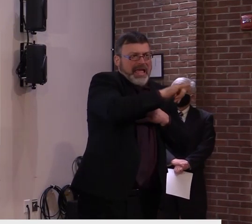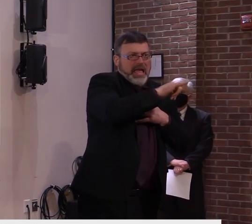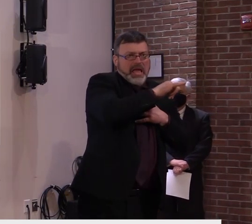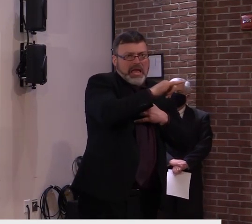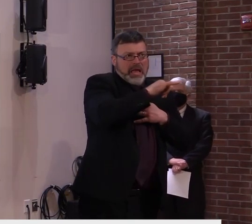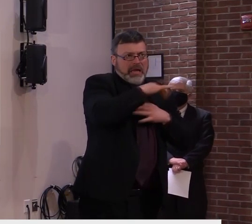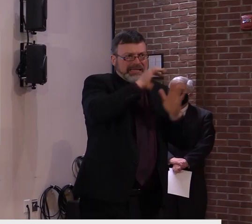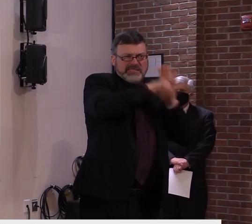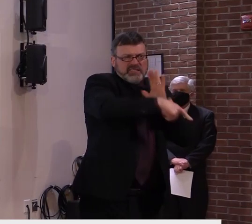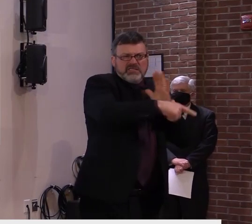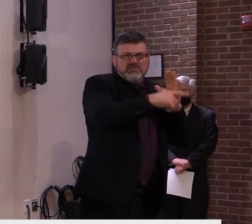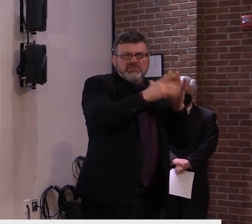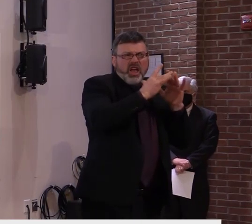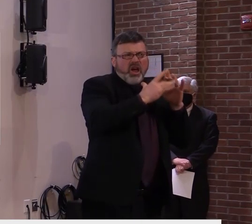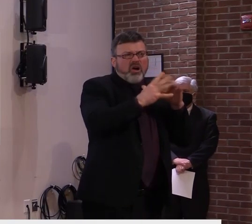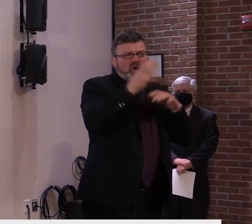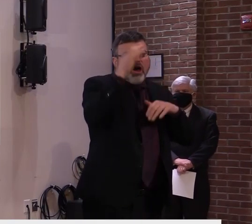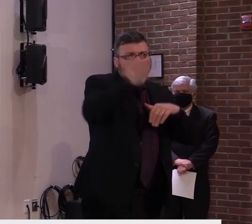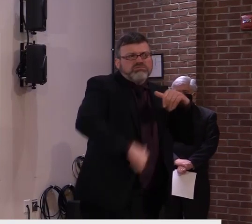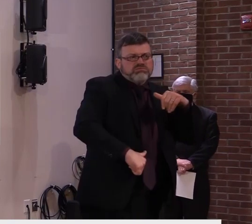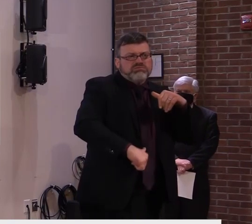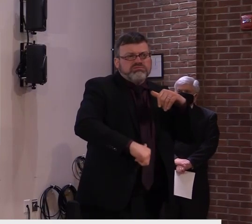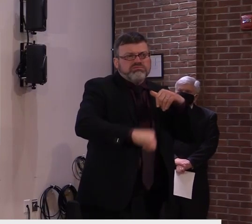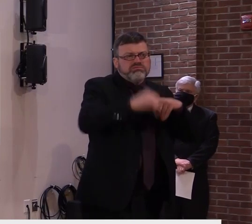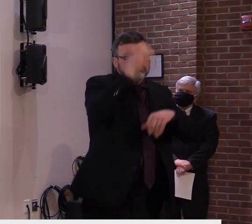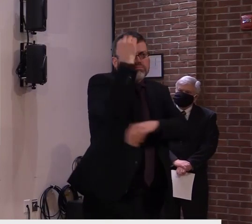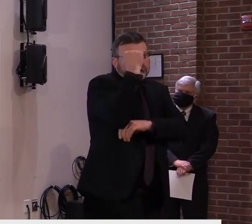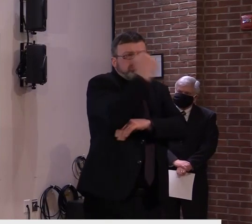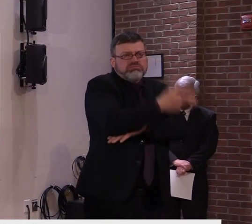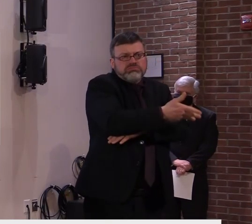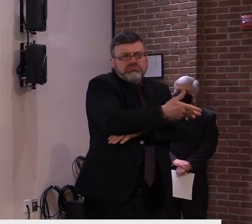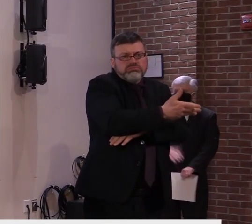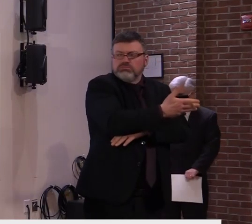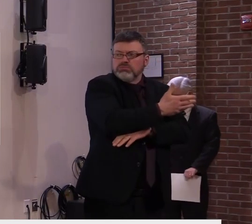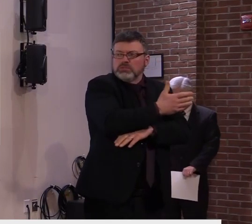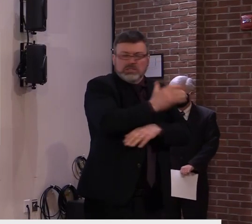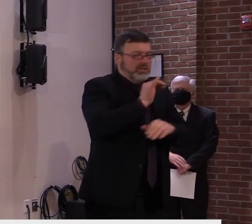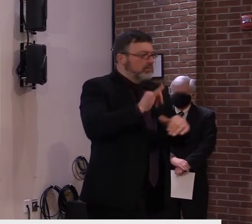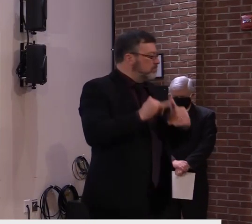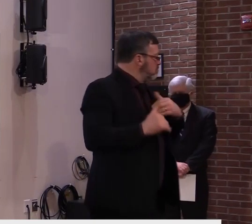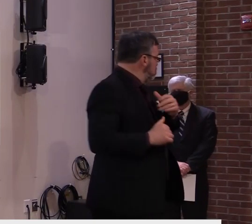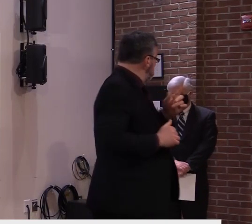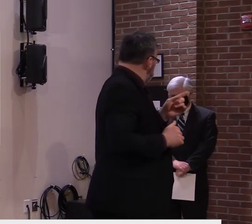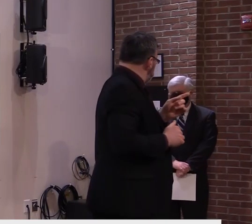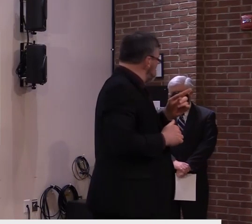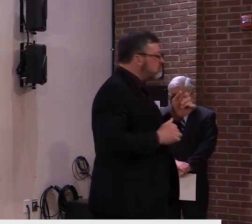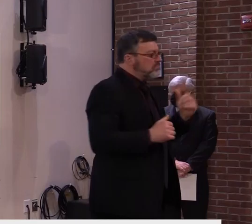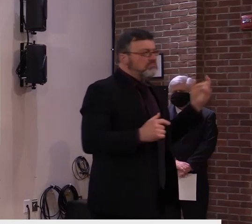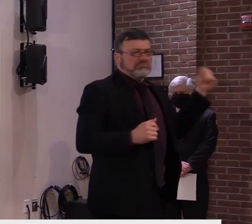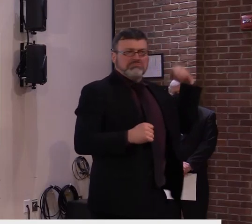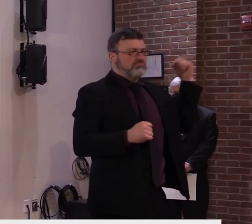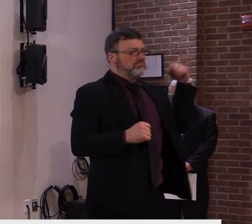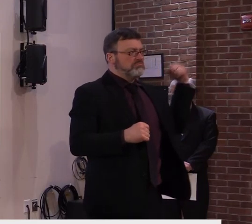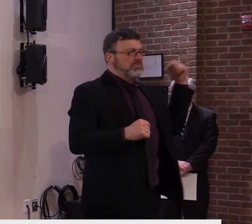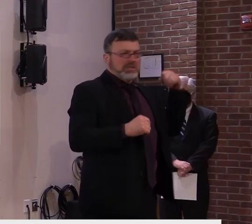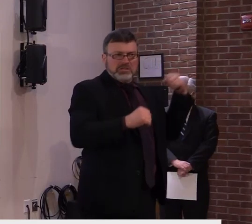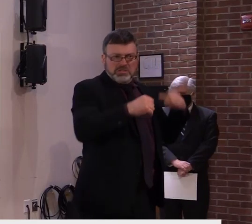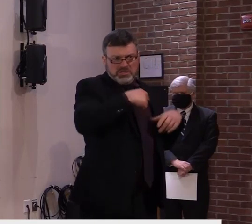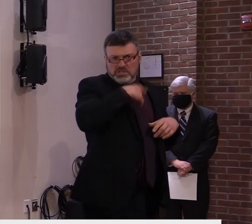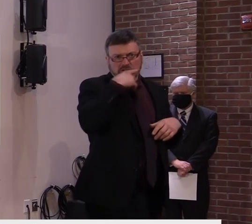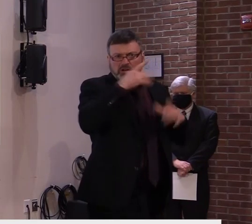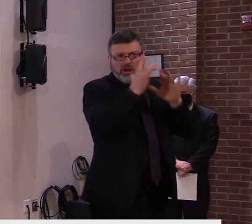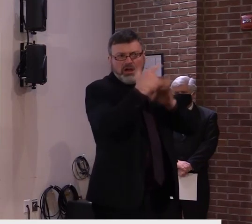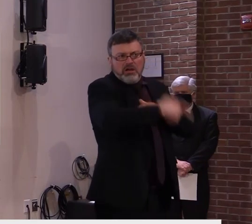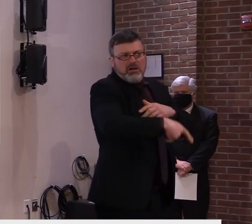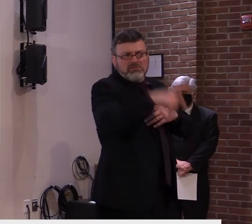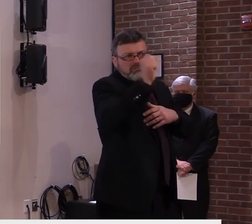the number of calls that we expect will be flooding in. Again, that's part of what we want to ramp up. We do have